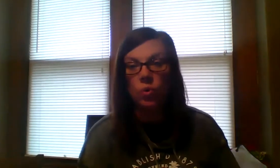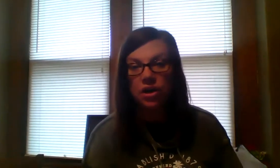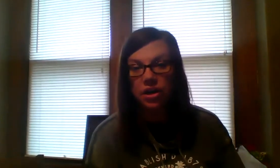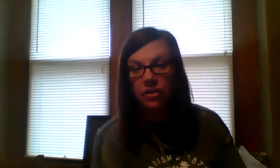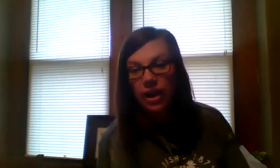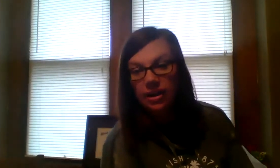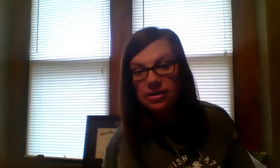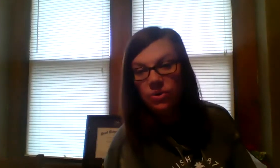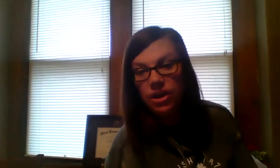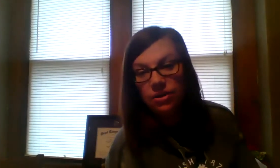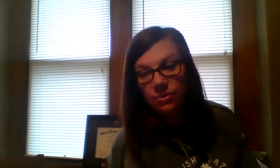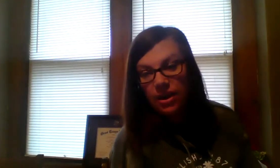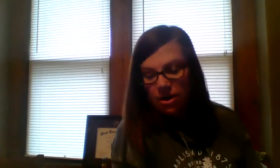word, okay? So here we go.